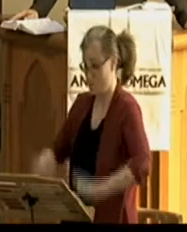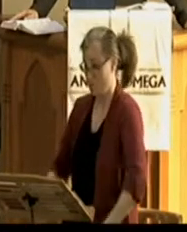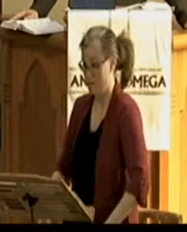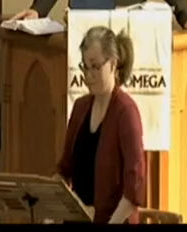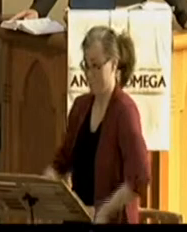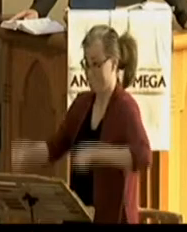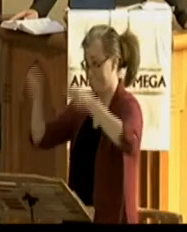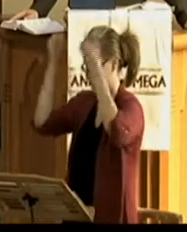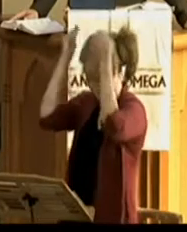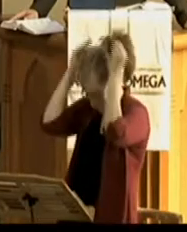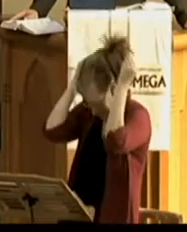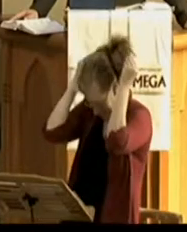He missed church.